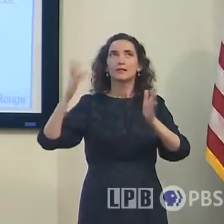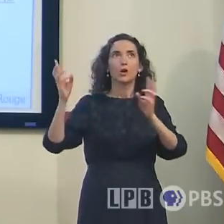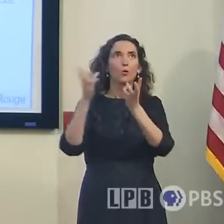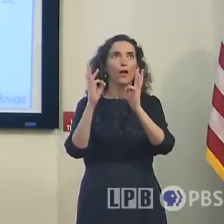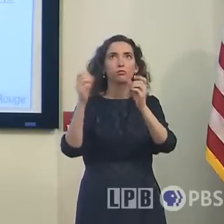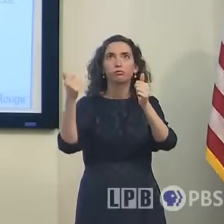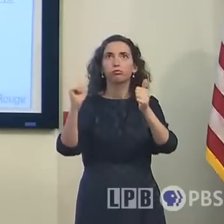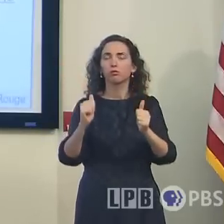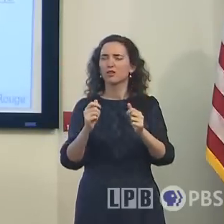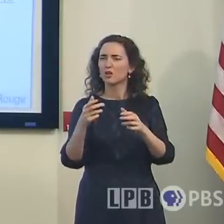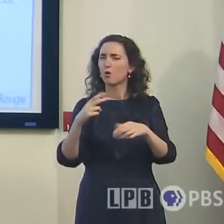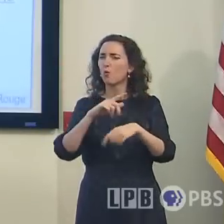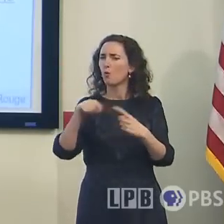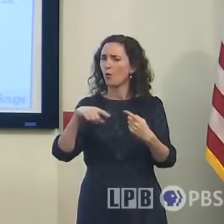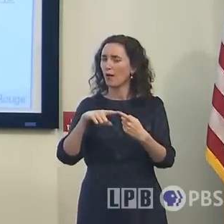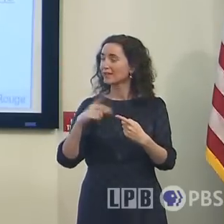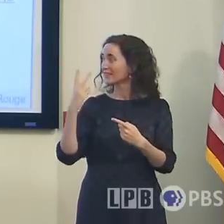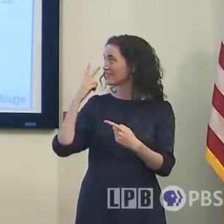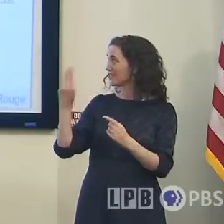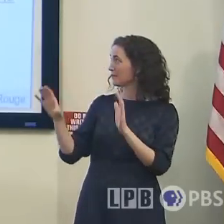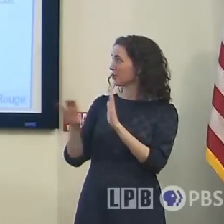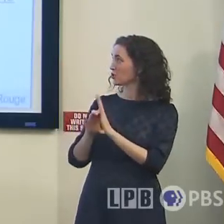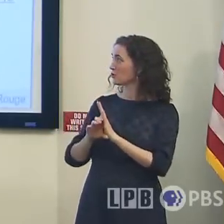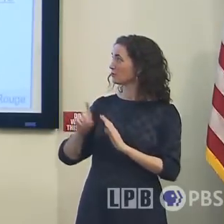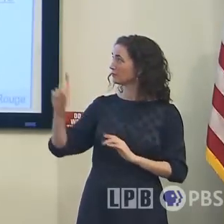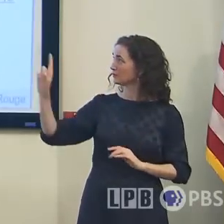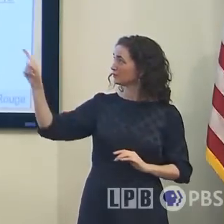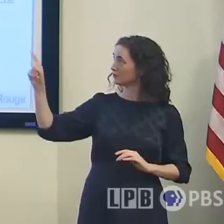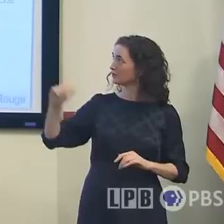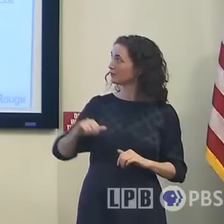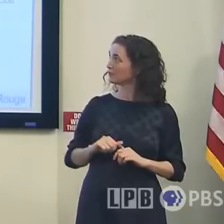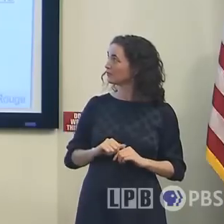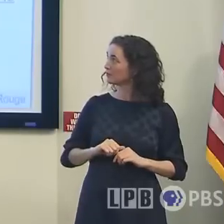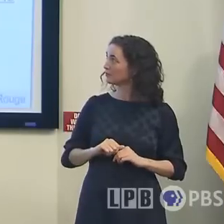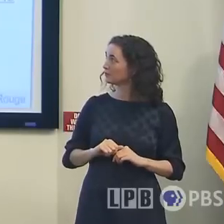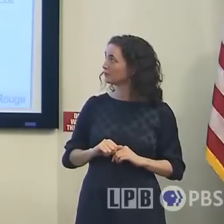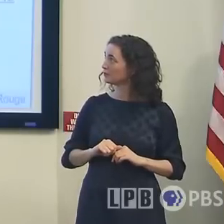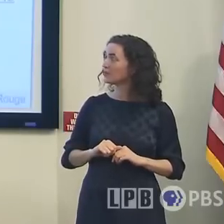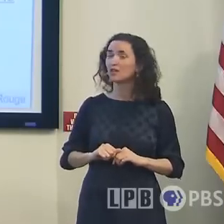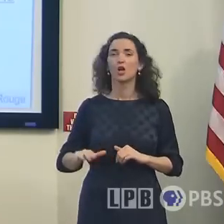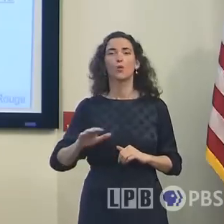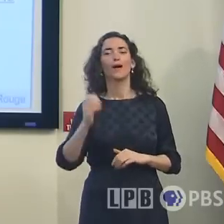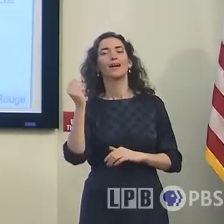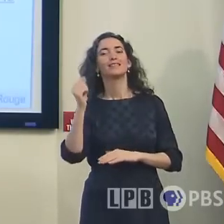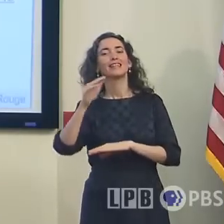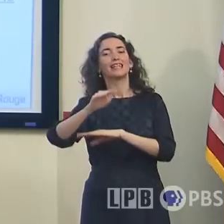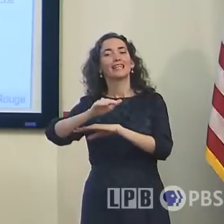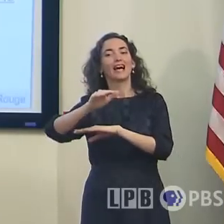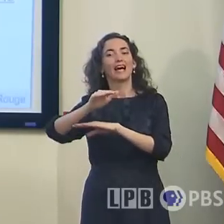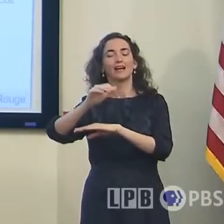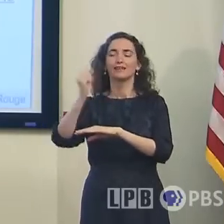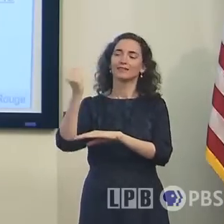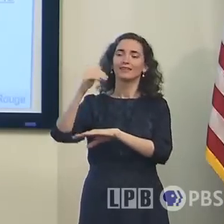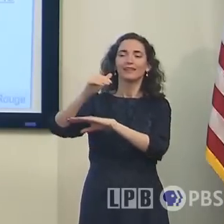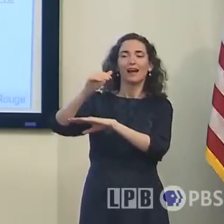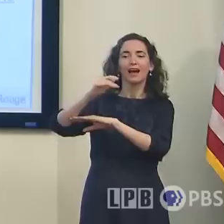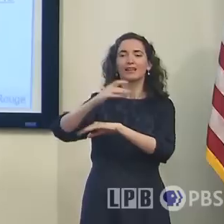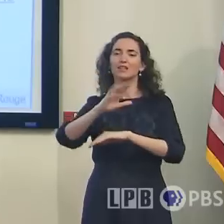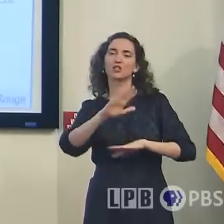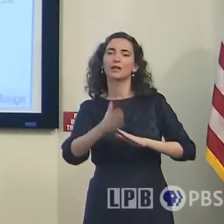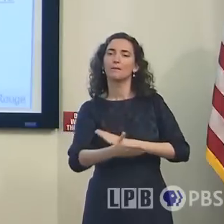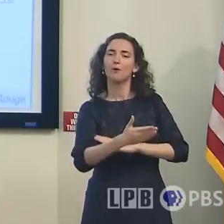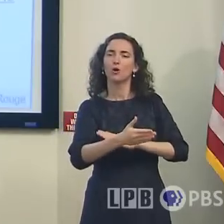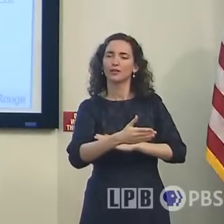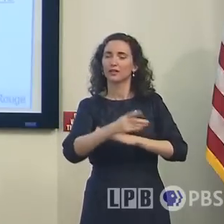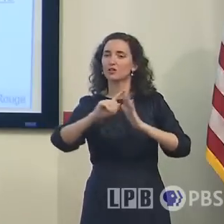If you notice on the graphic there, it shows it being somewhere late Saturday night into early Sunday morning